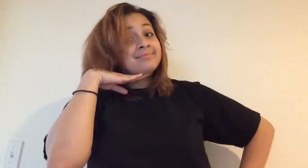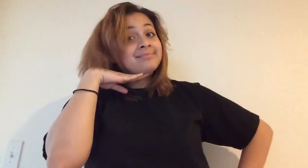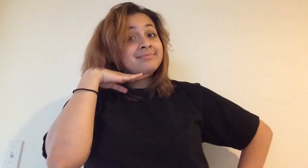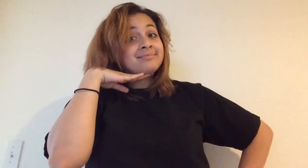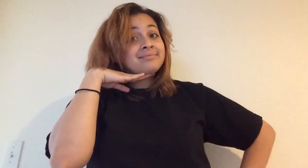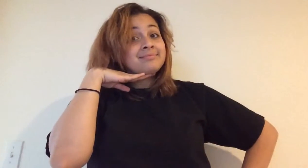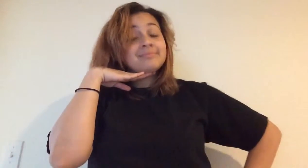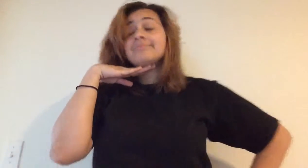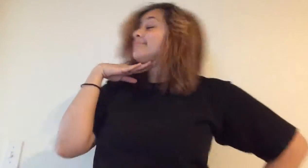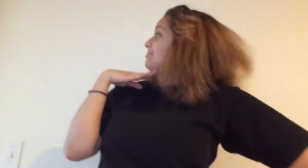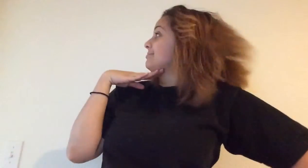minute